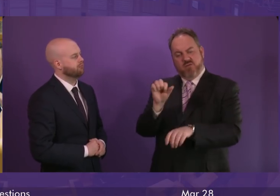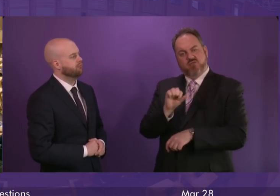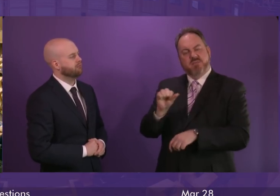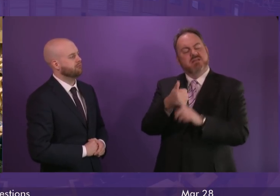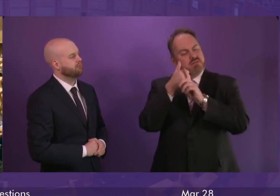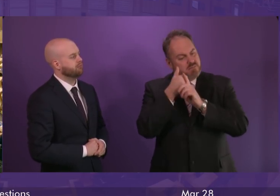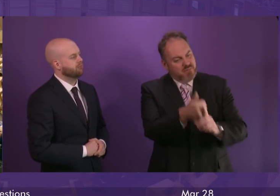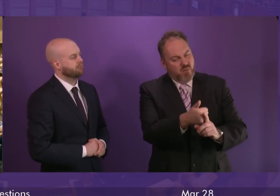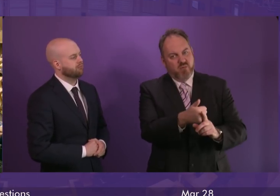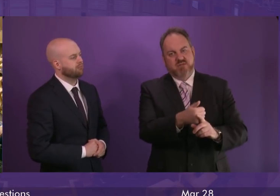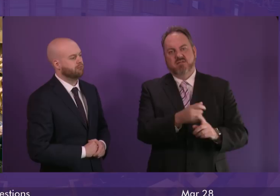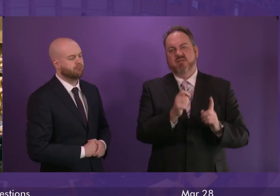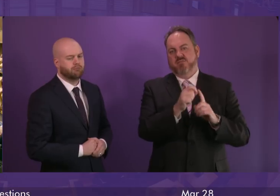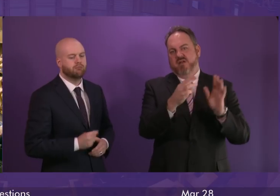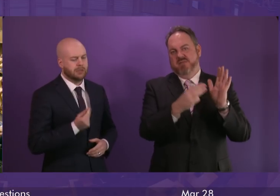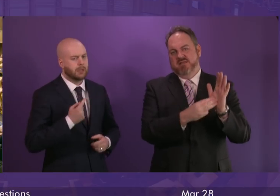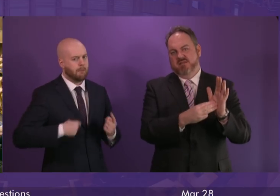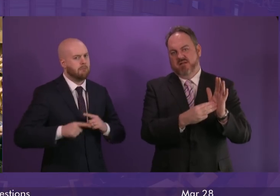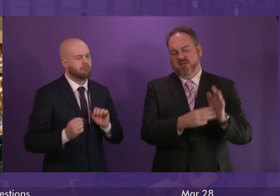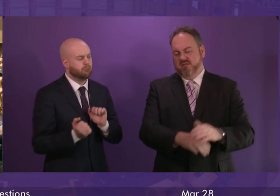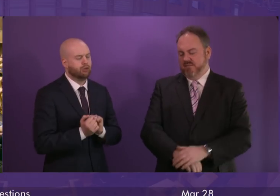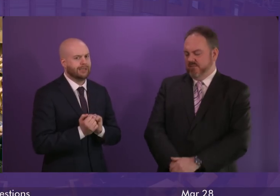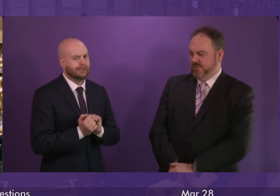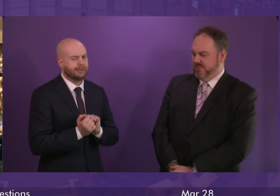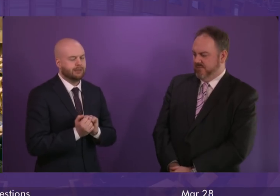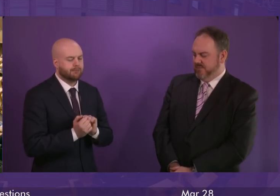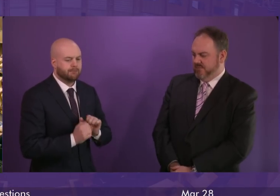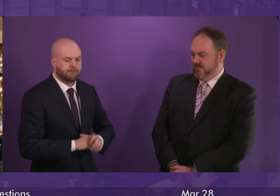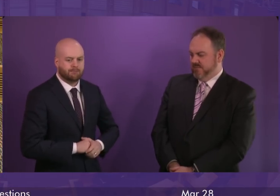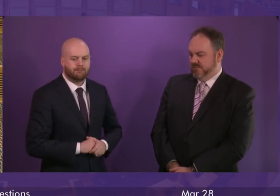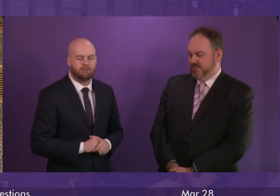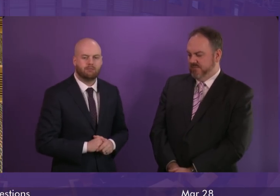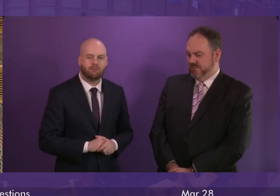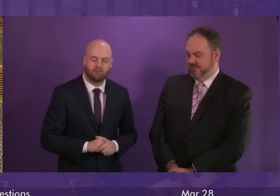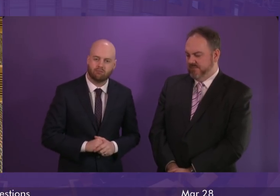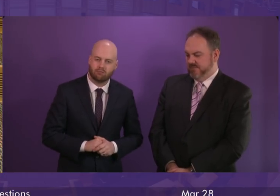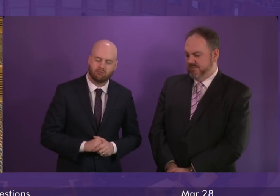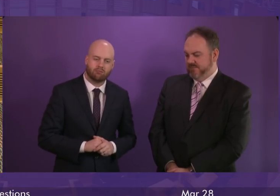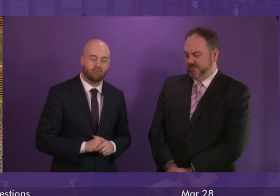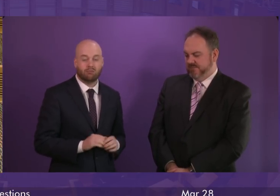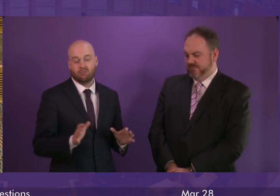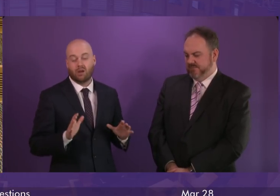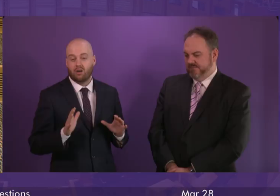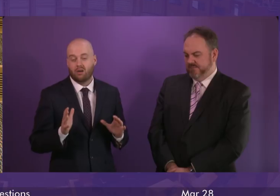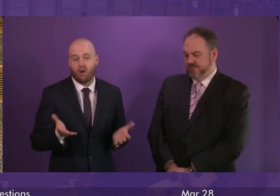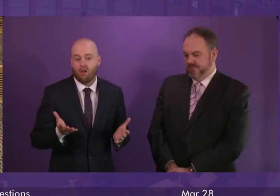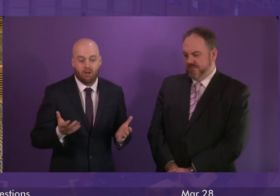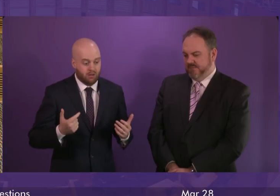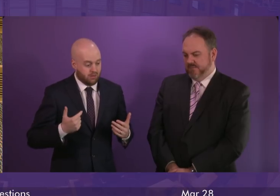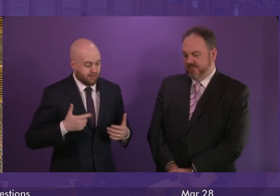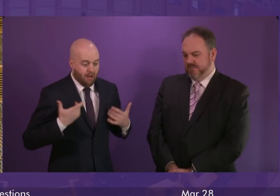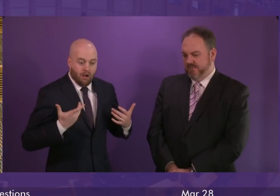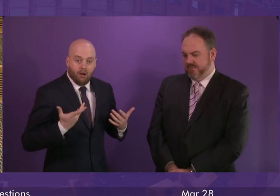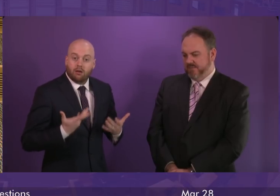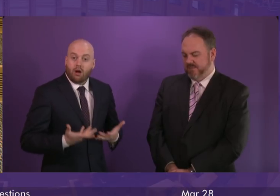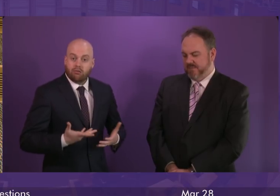Minister's deal. Yes. First Minister, more succinctly, please. As I say, the compromise position that